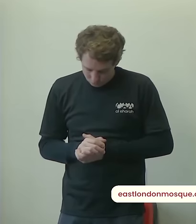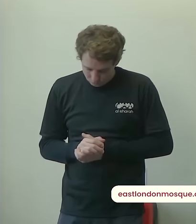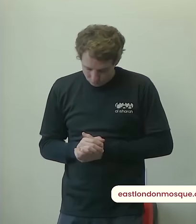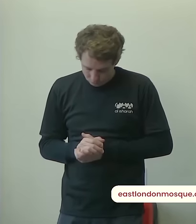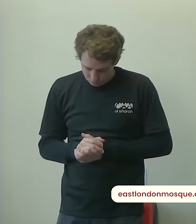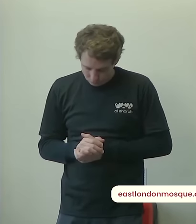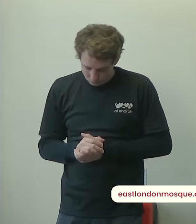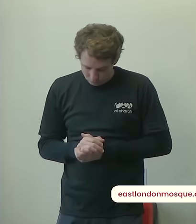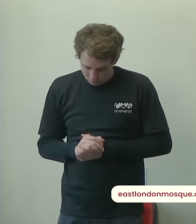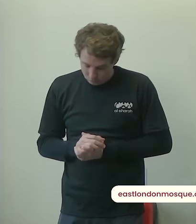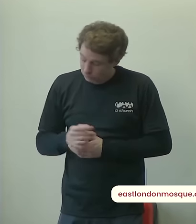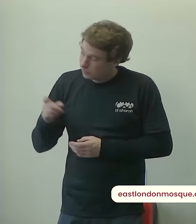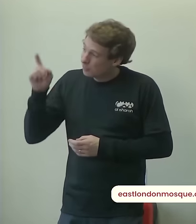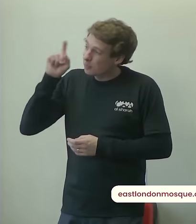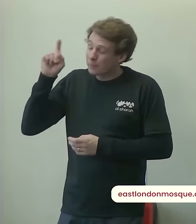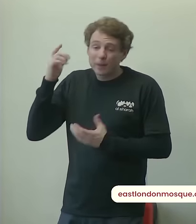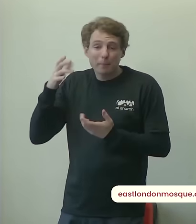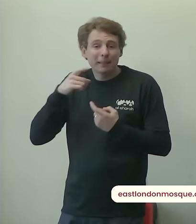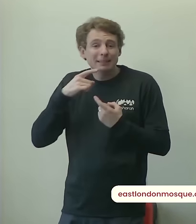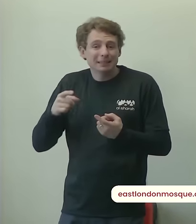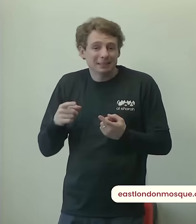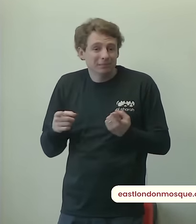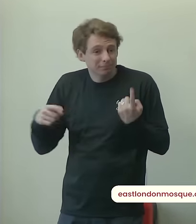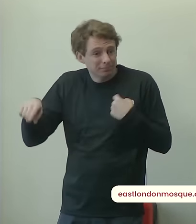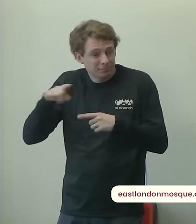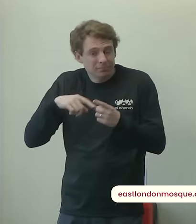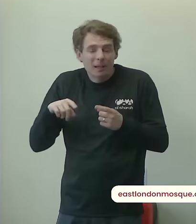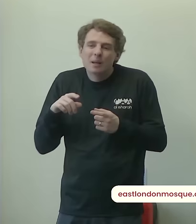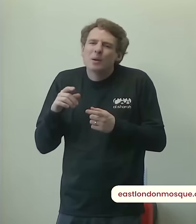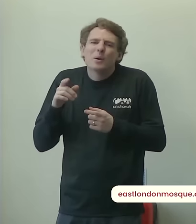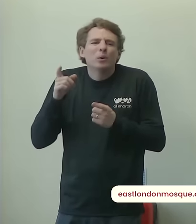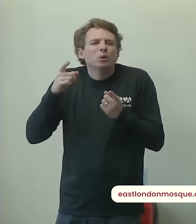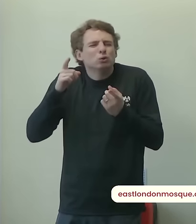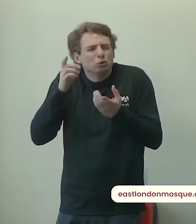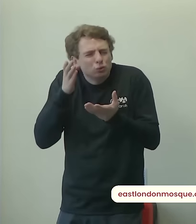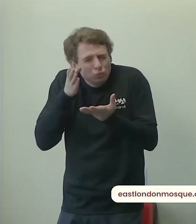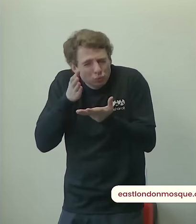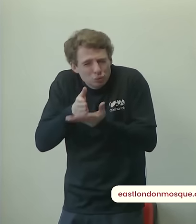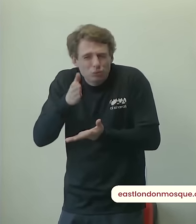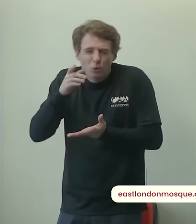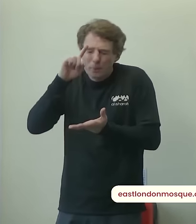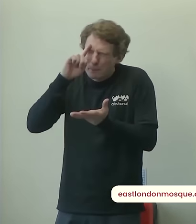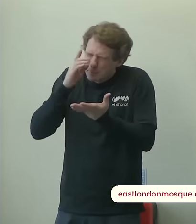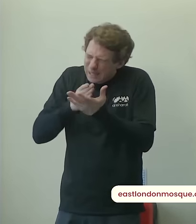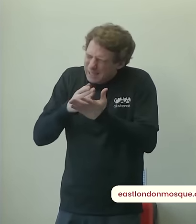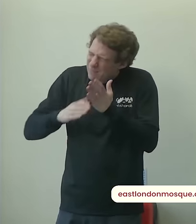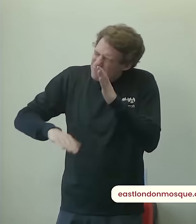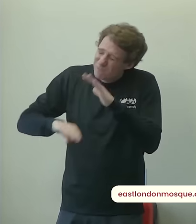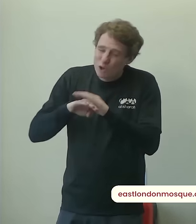the affairs of a true believer are amazing because no matter what all his affairs are good for